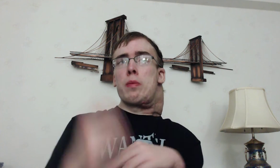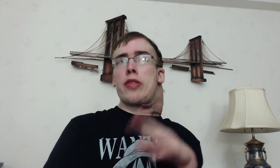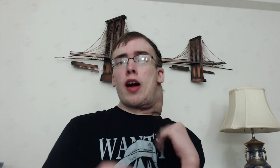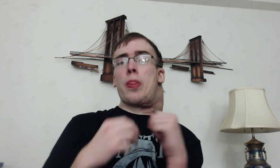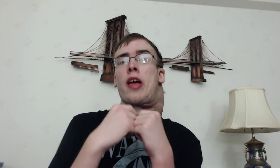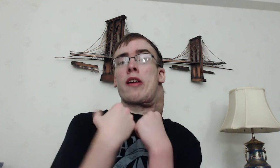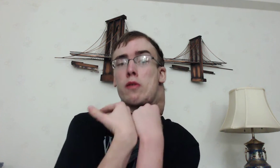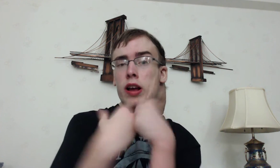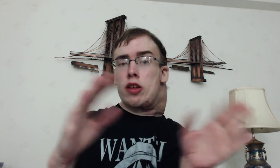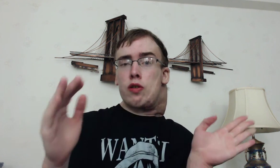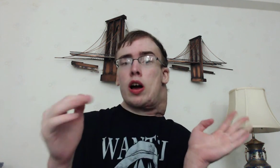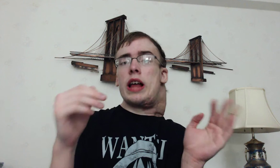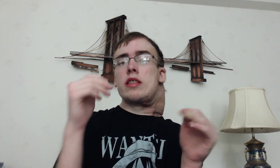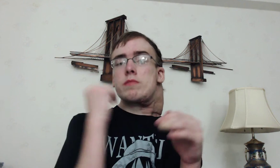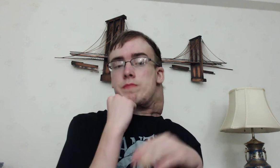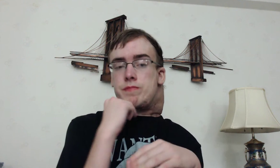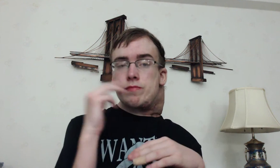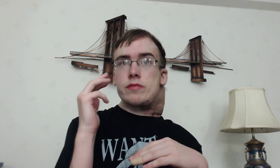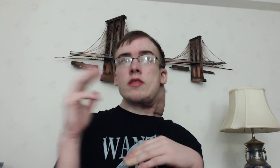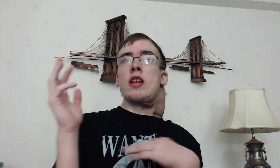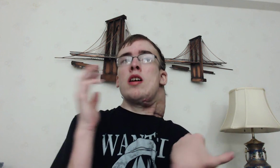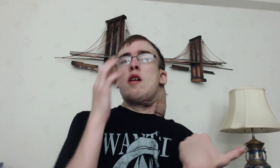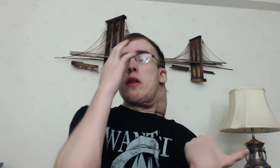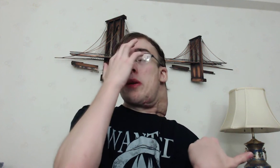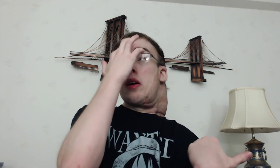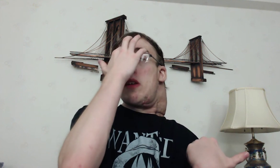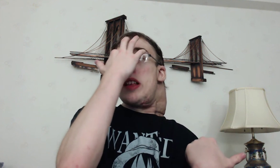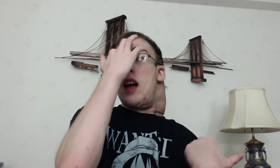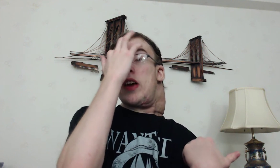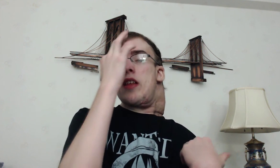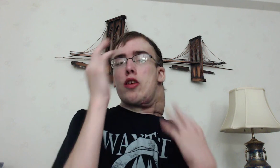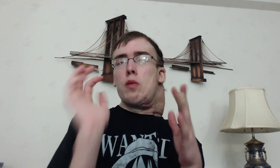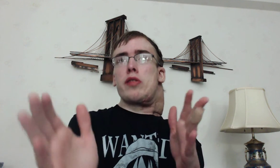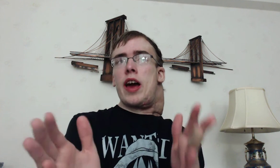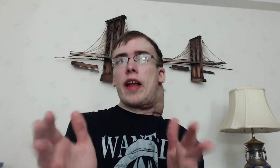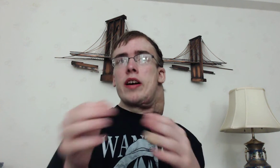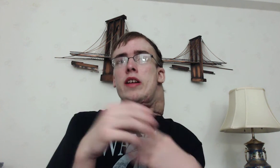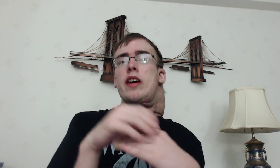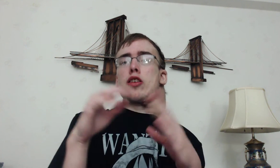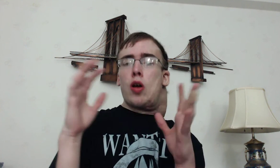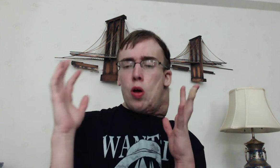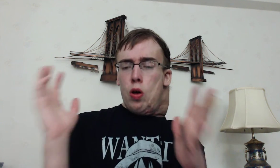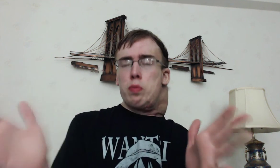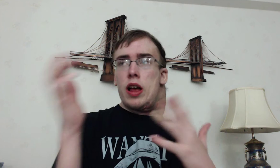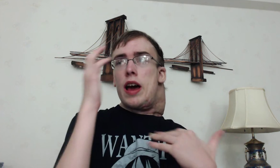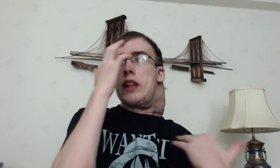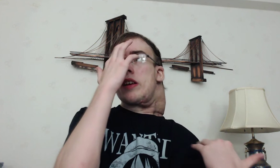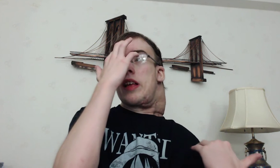in Zelda and wreck the straw hat But right now they have this whole plan They have this whole plan They need